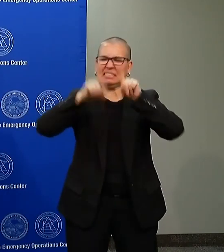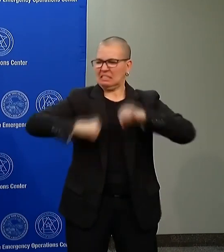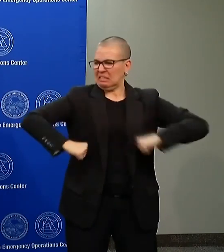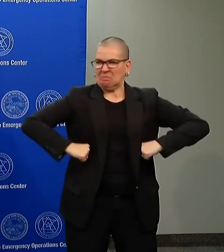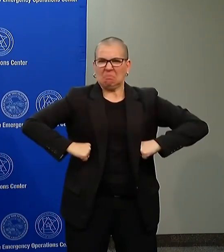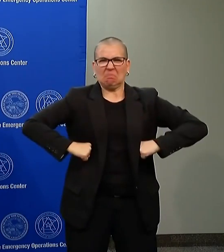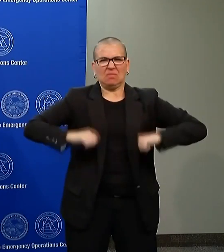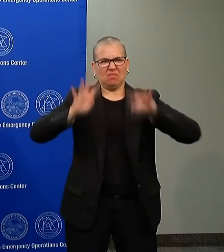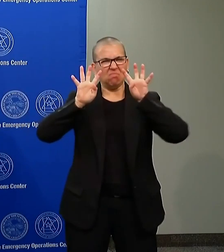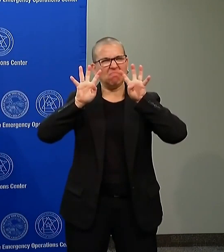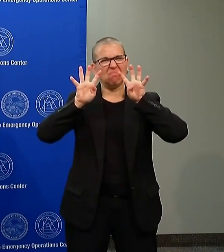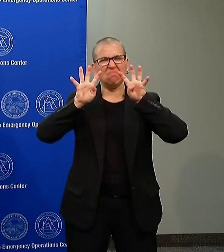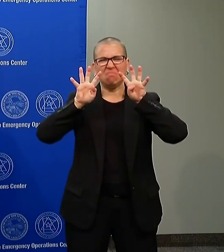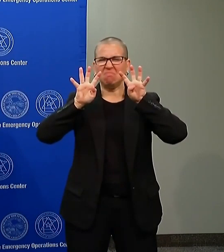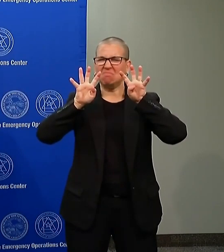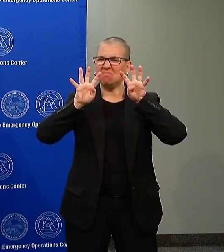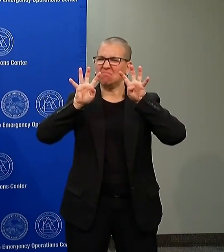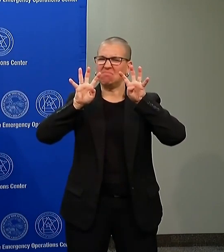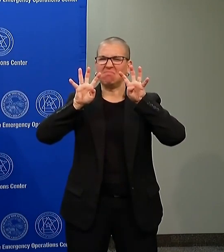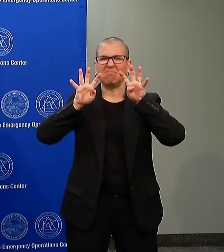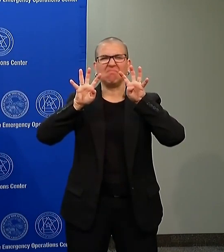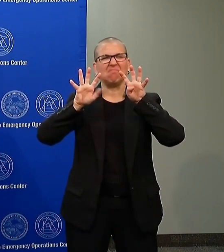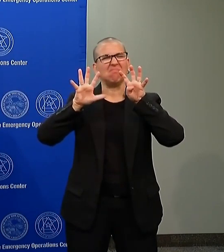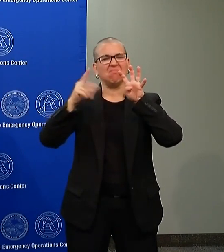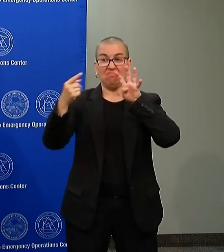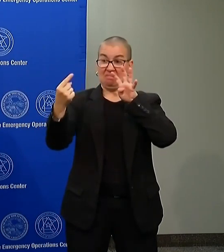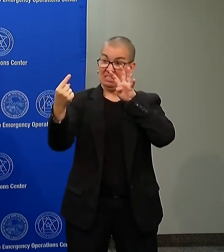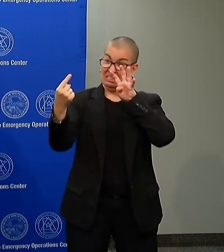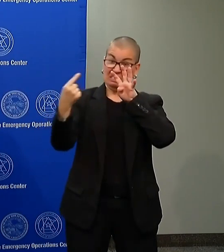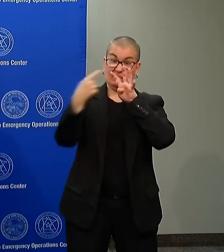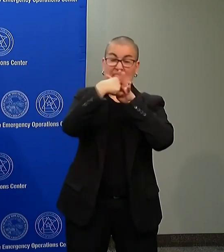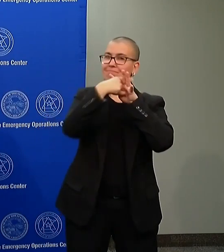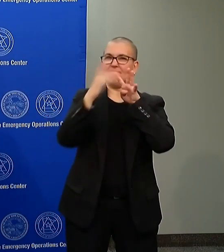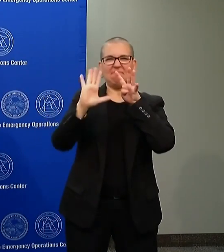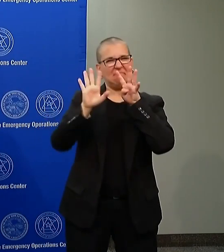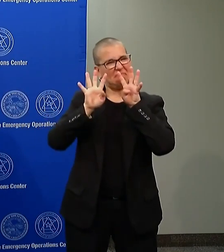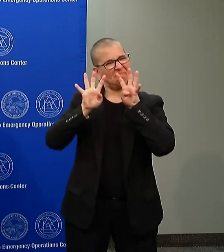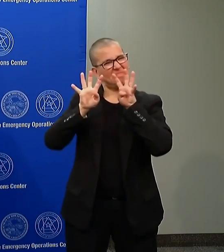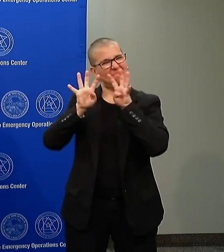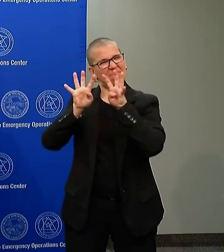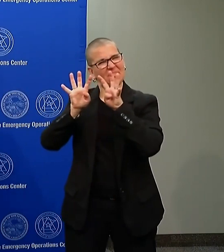and repelling attacks on our businesses